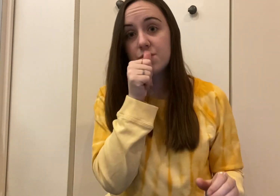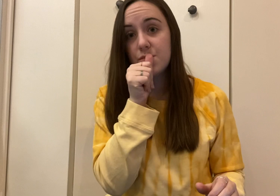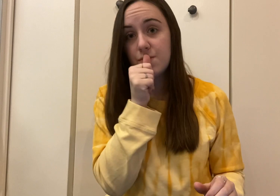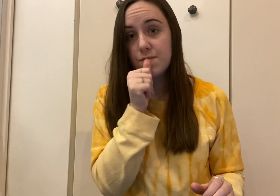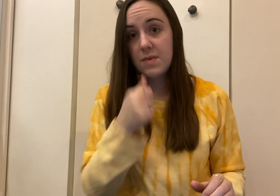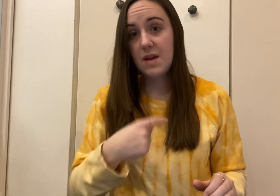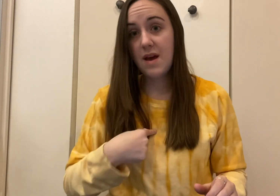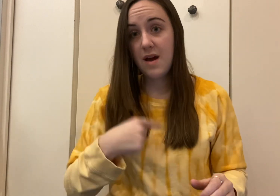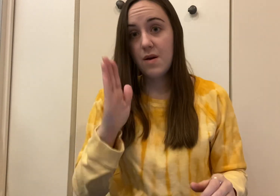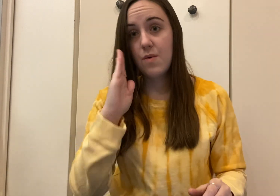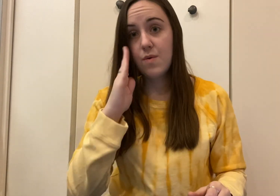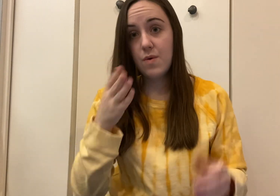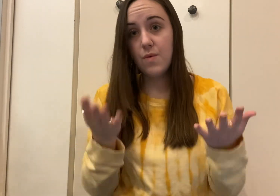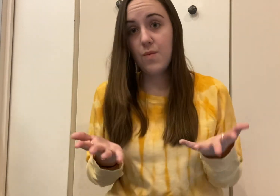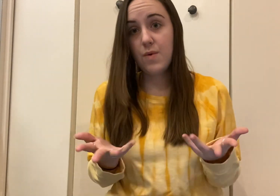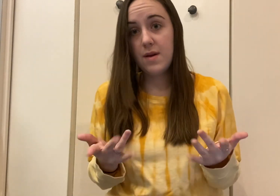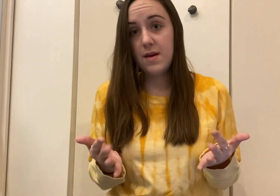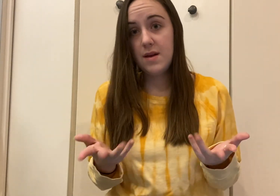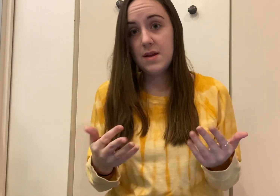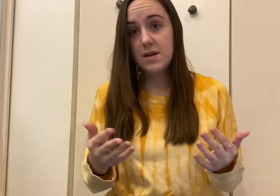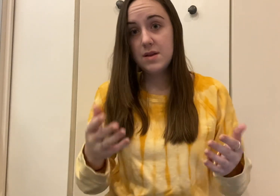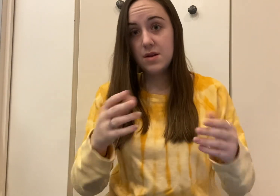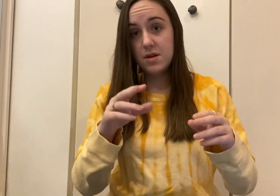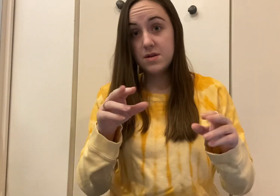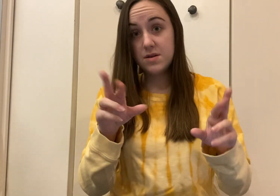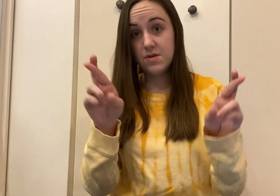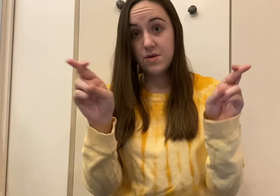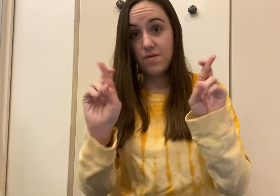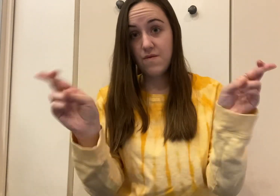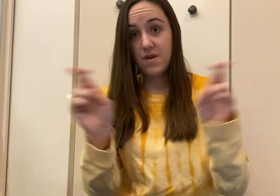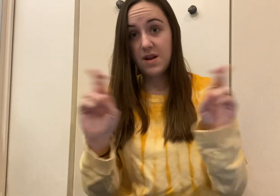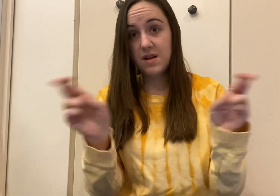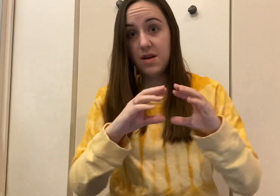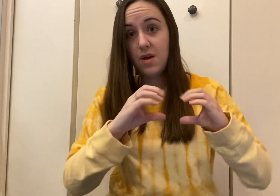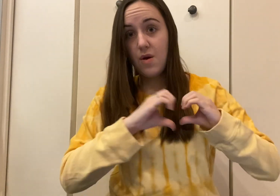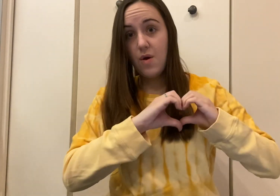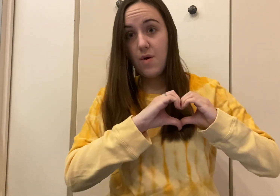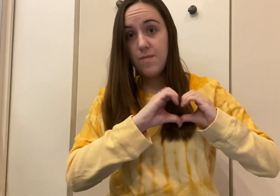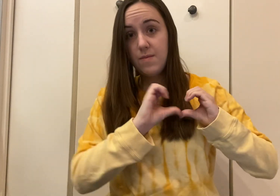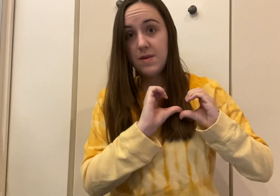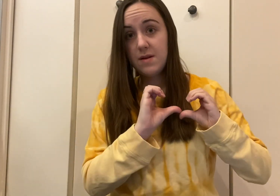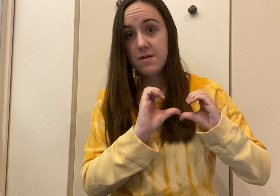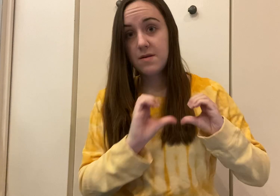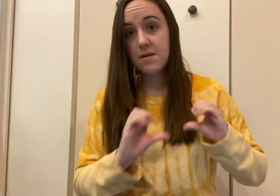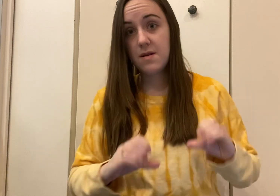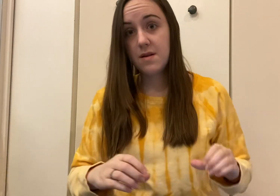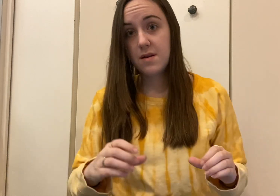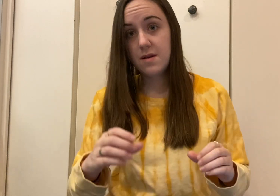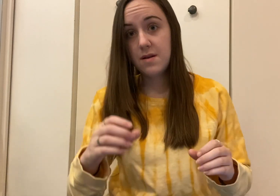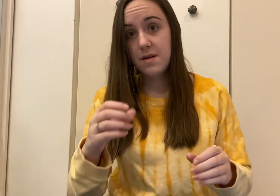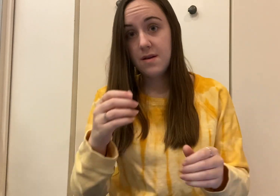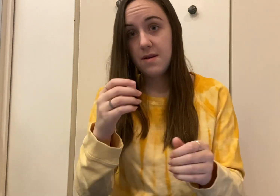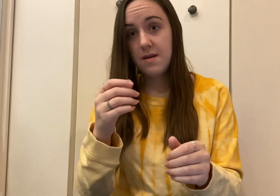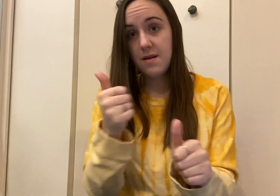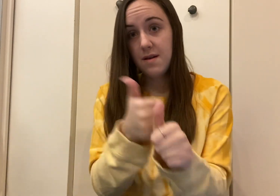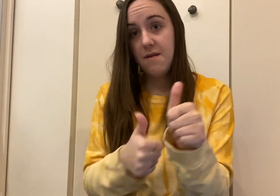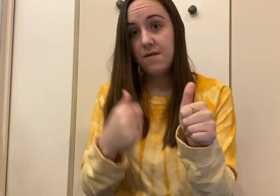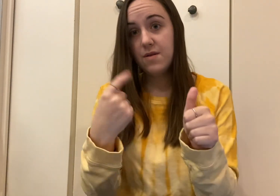will wait until you're ready to be open Everybody needs